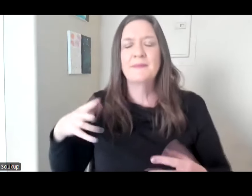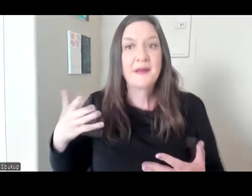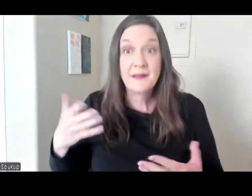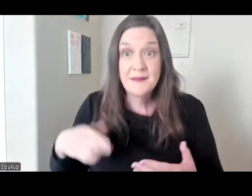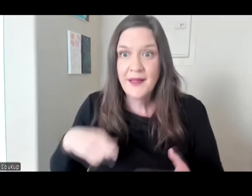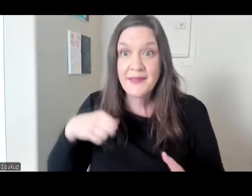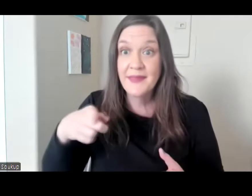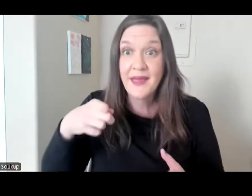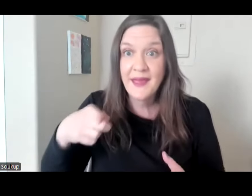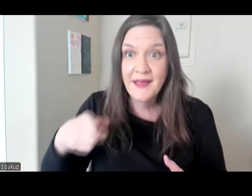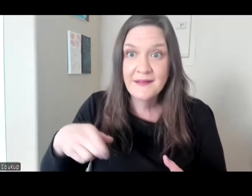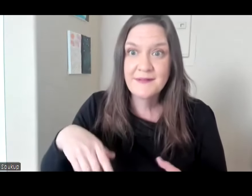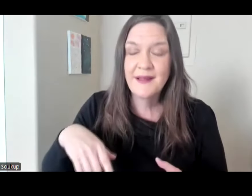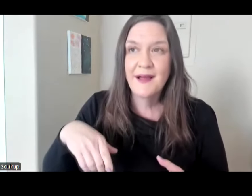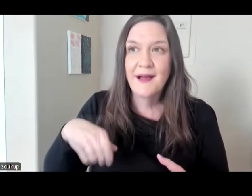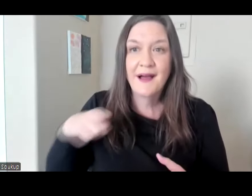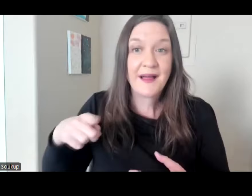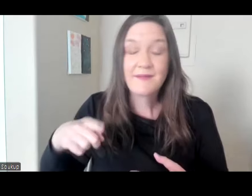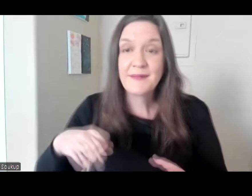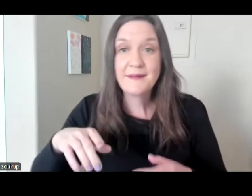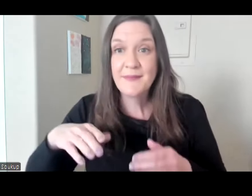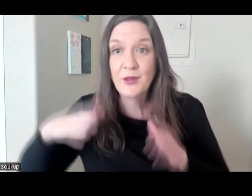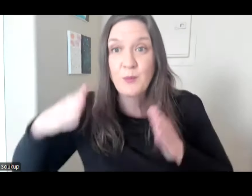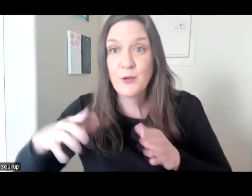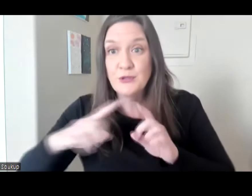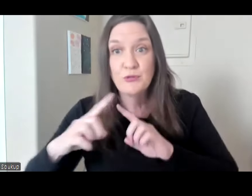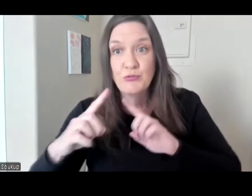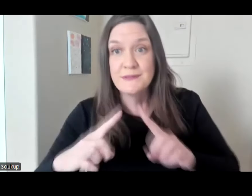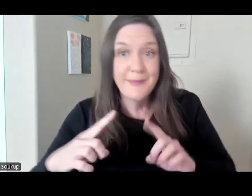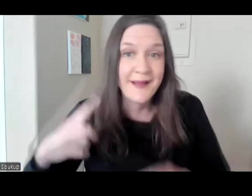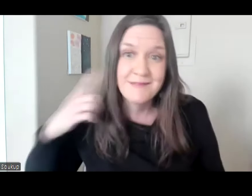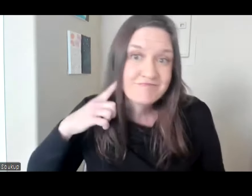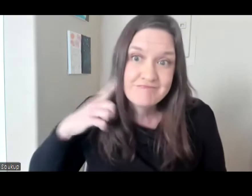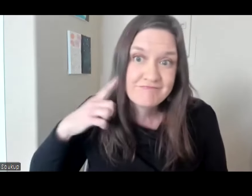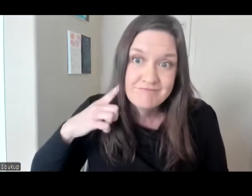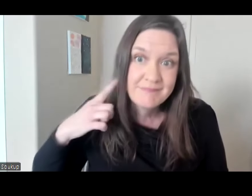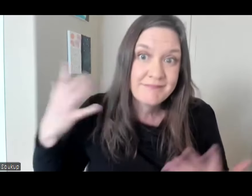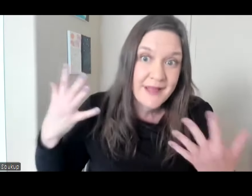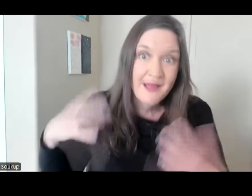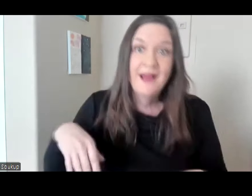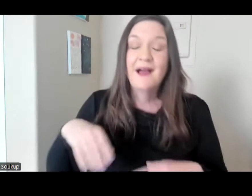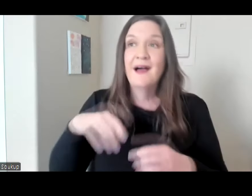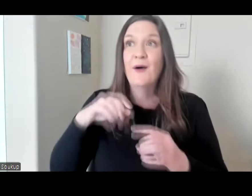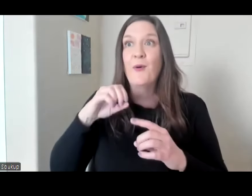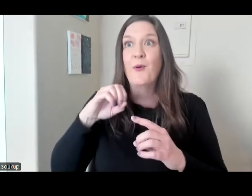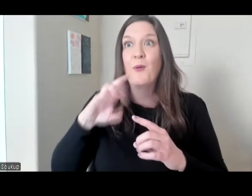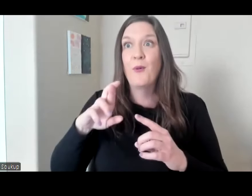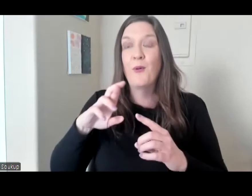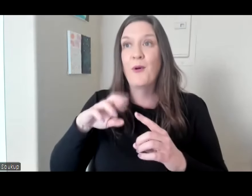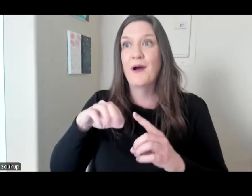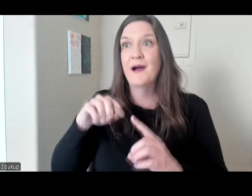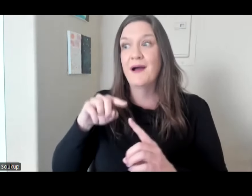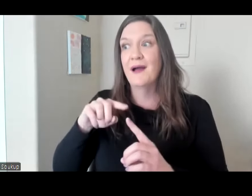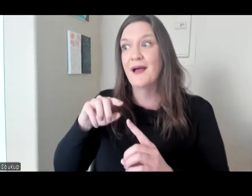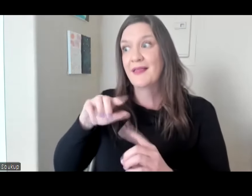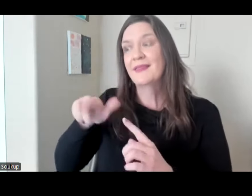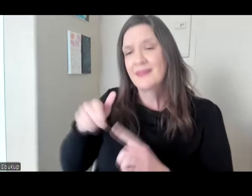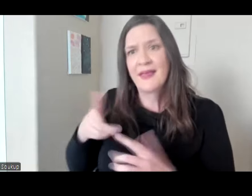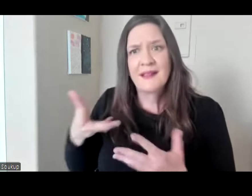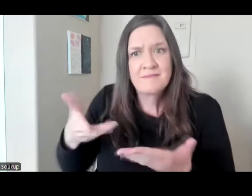so that he could have visually seen him. So he could respond and point to his ear, which is quite common that